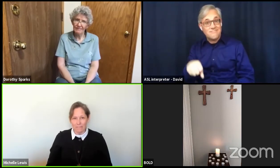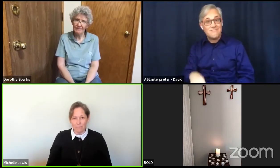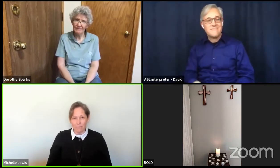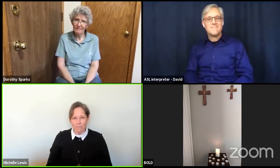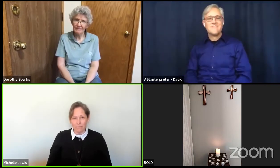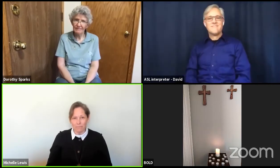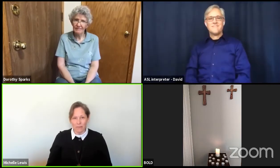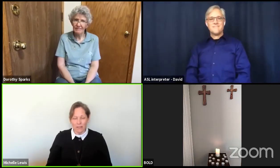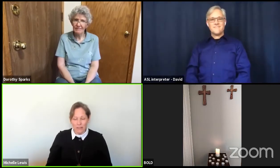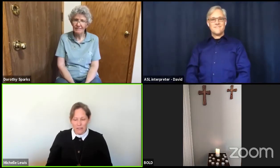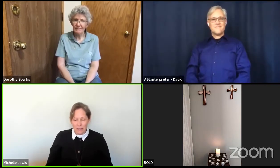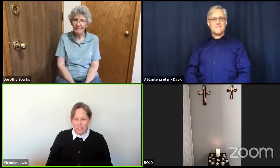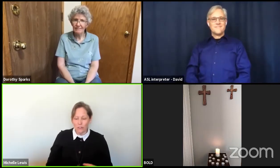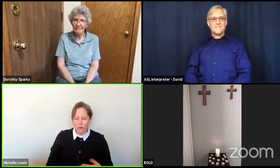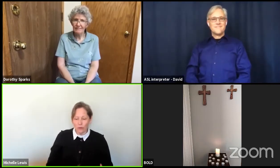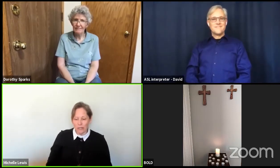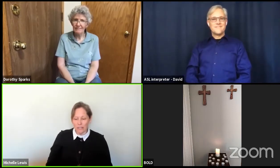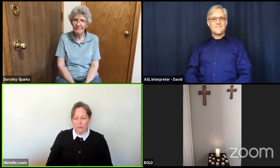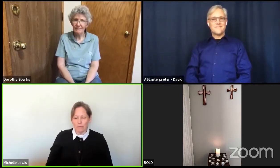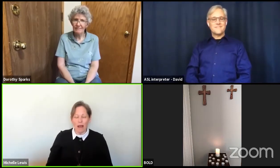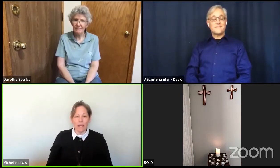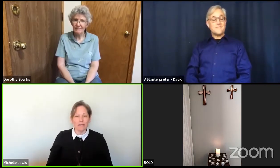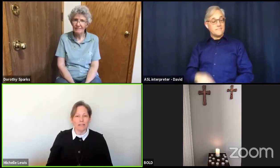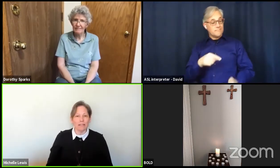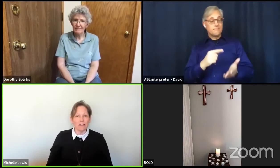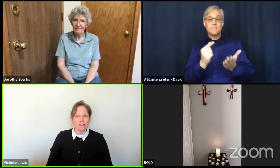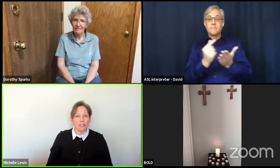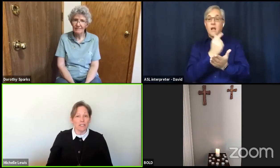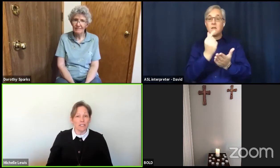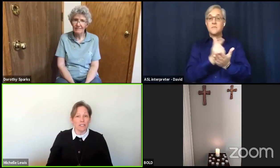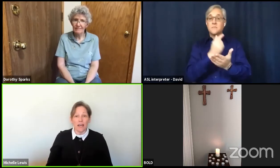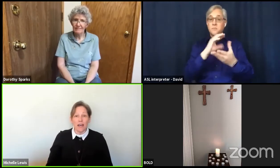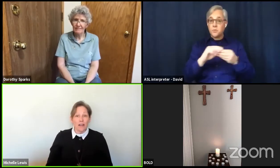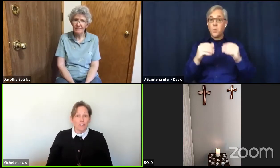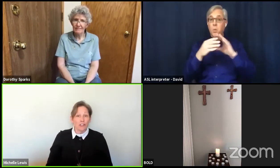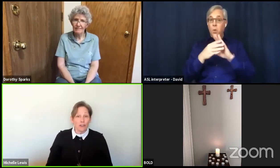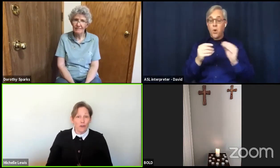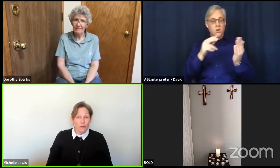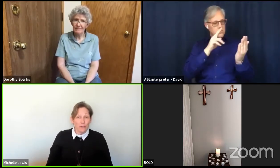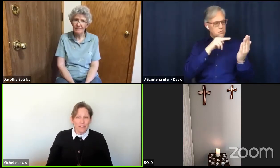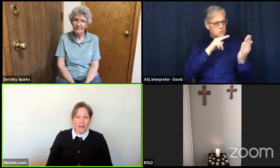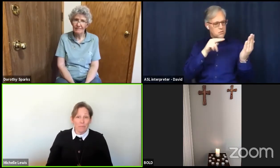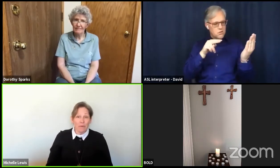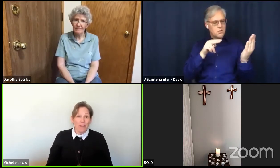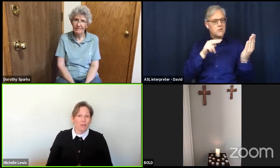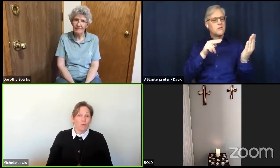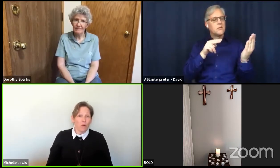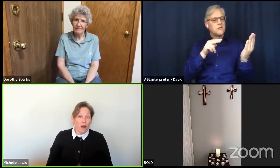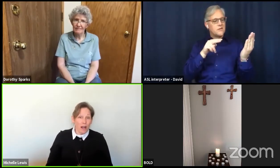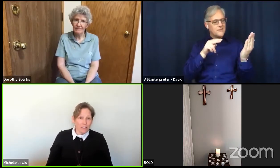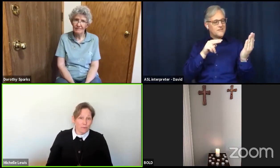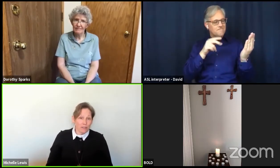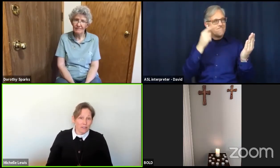These stories remind us that Jesus shows up and walks with us.